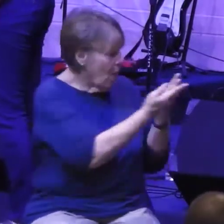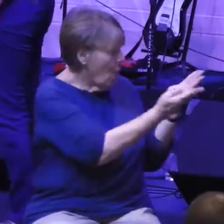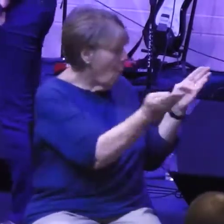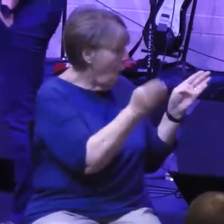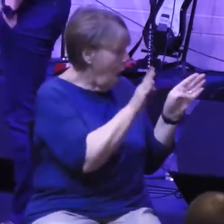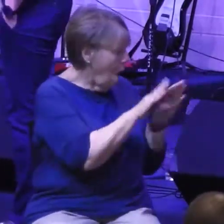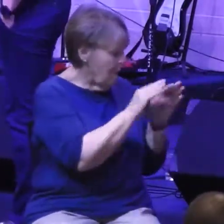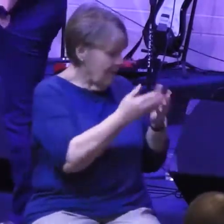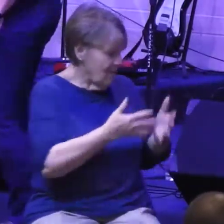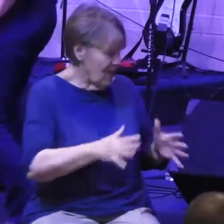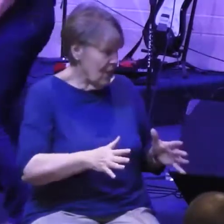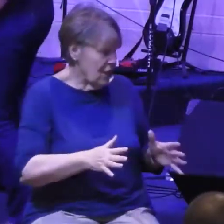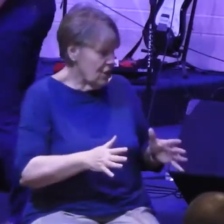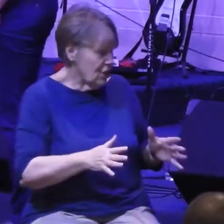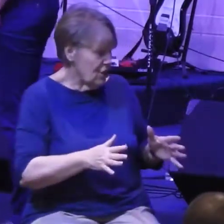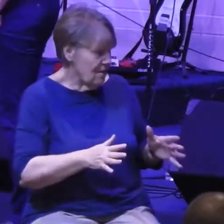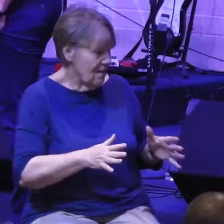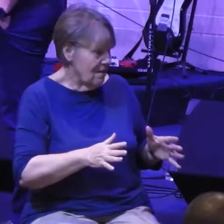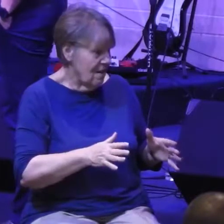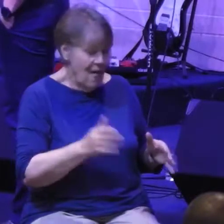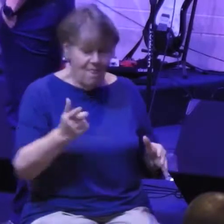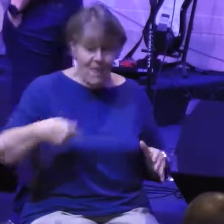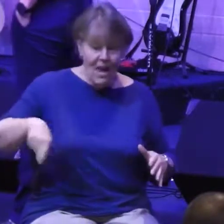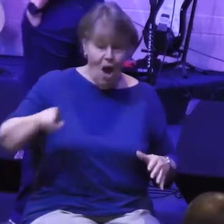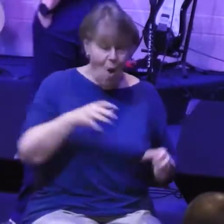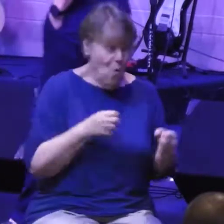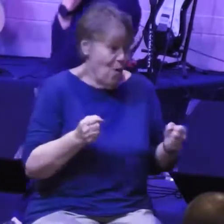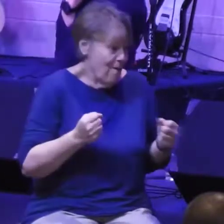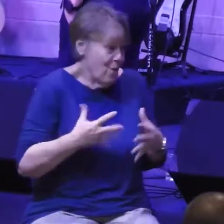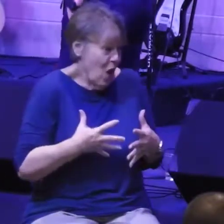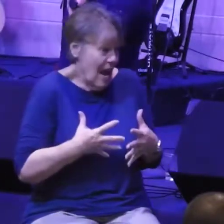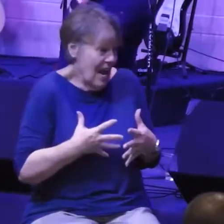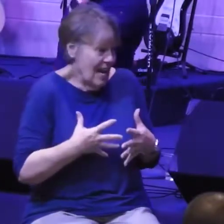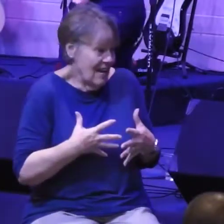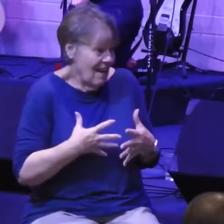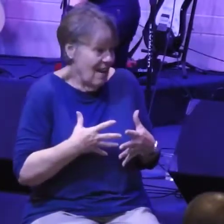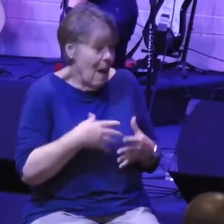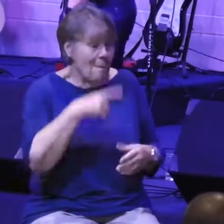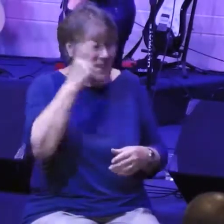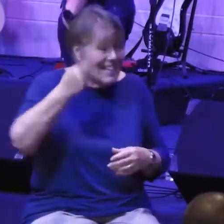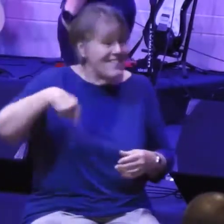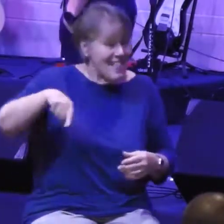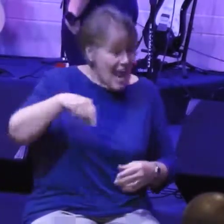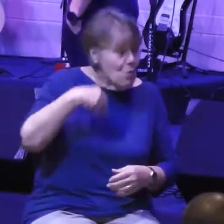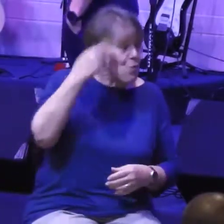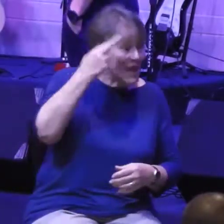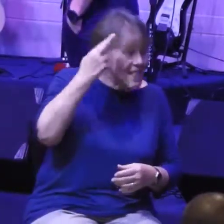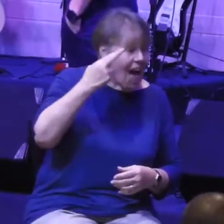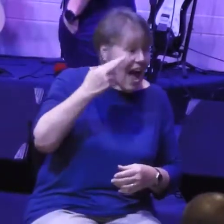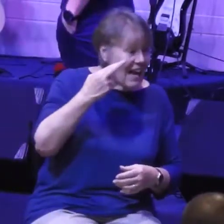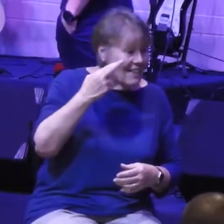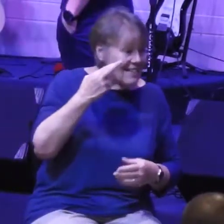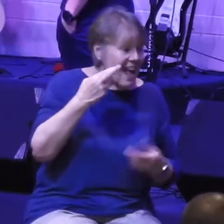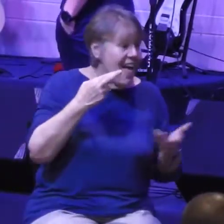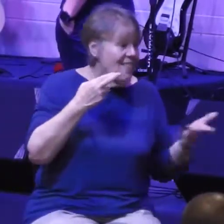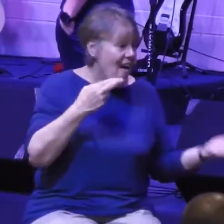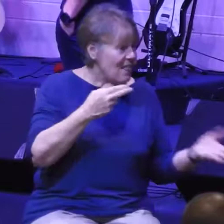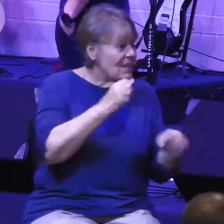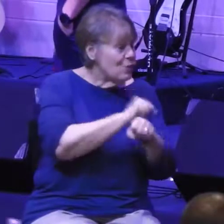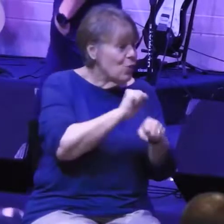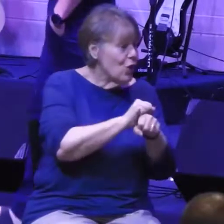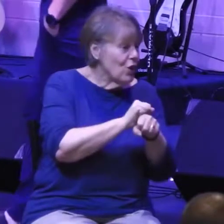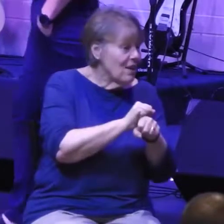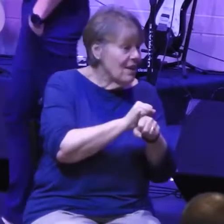all the surrounding nations were afraid and lost their self-confidence because they realized that this work had been done